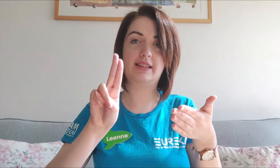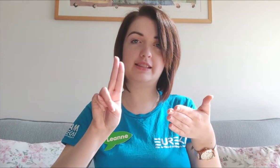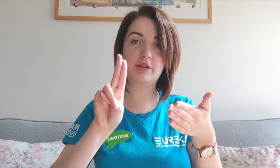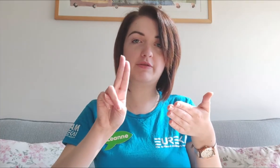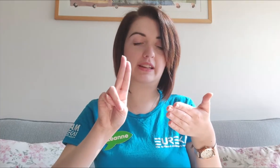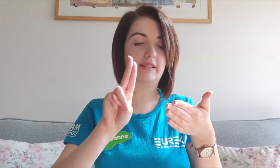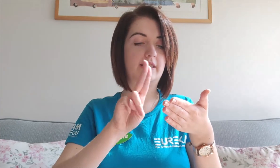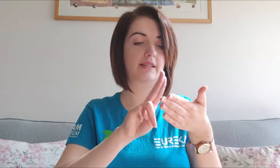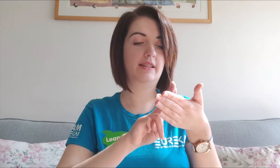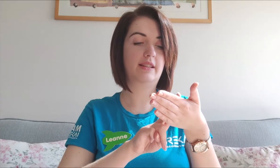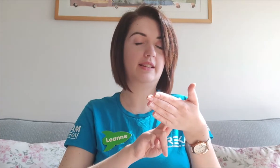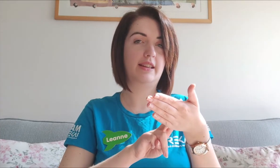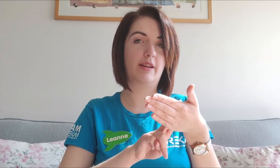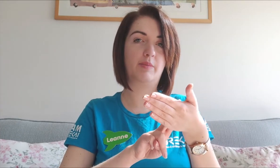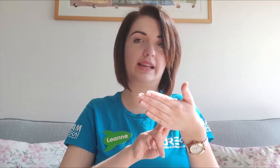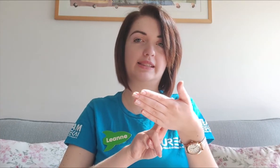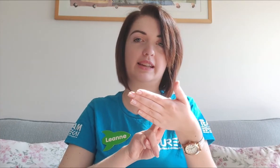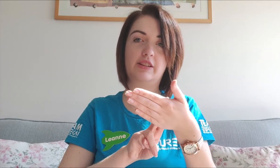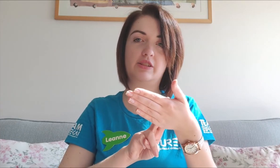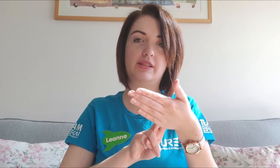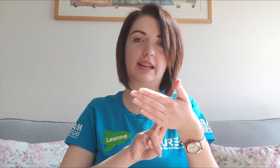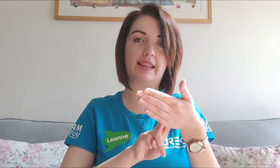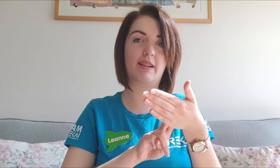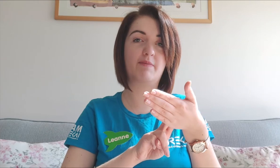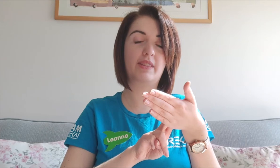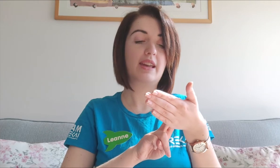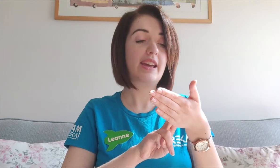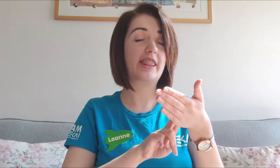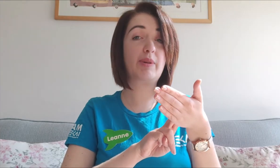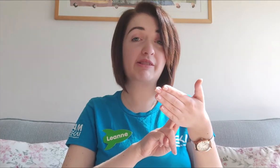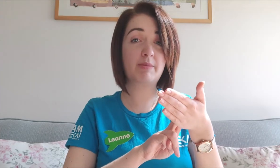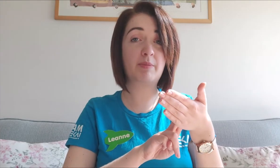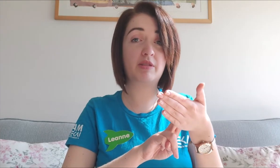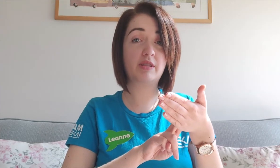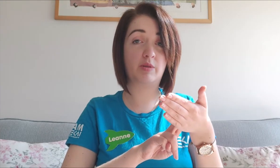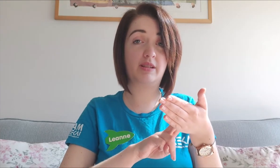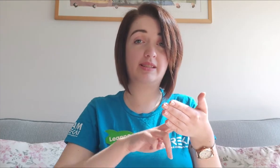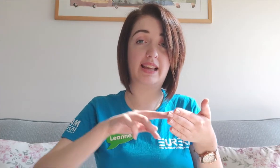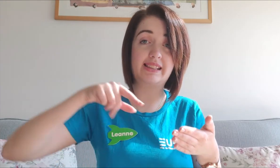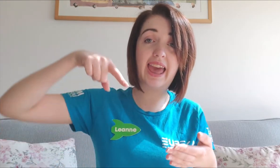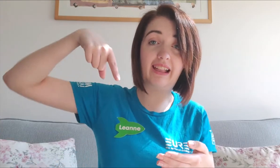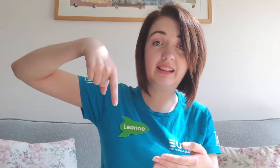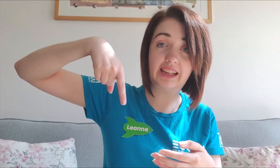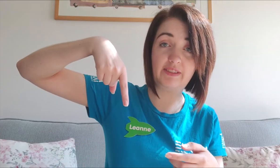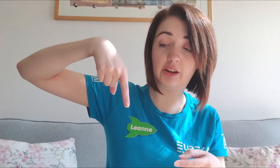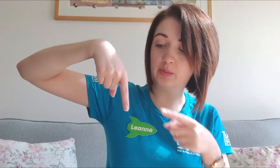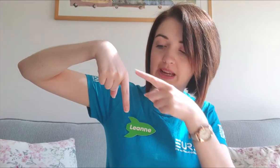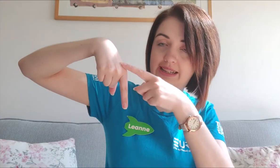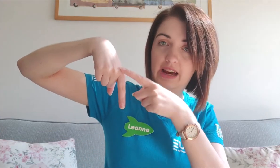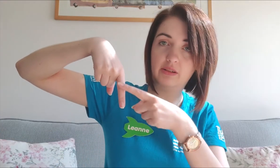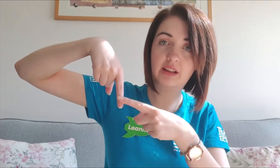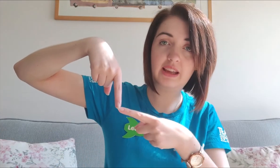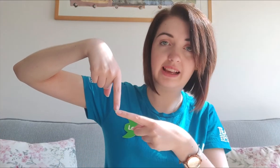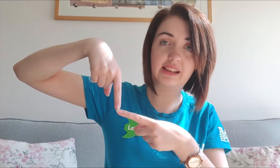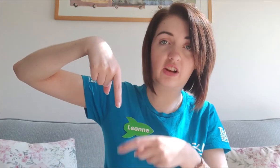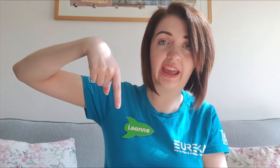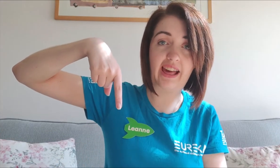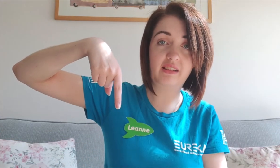it's two fingers. And place it just like that. And the way I remember those ones is L, if did it upside down, it's a long L.